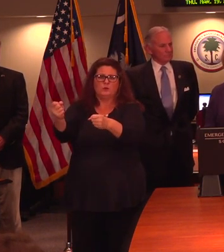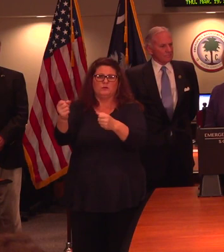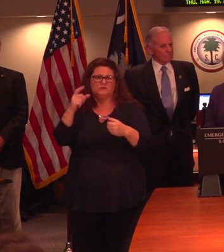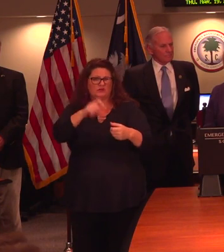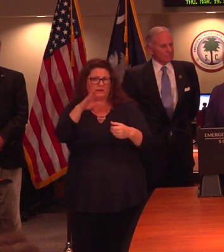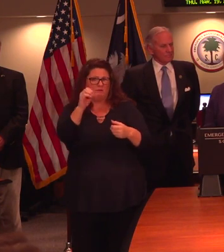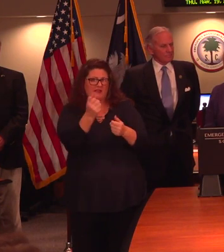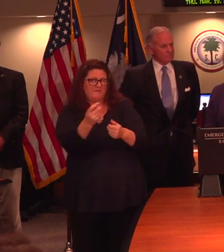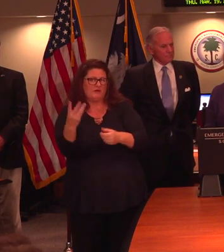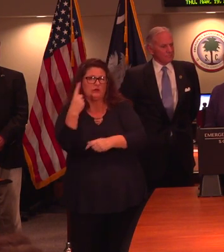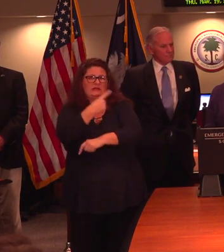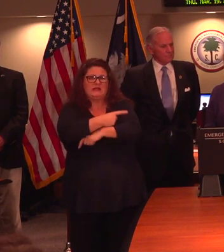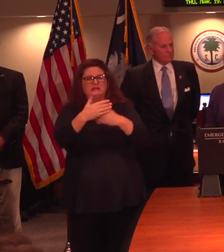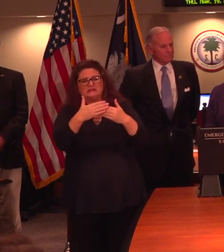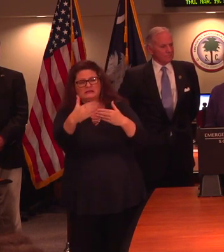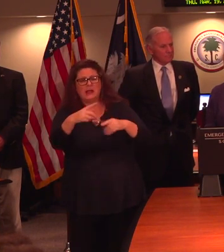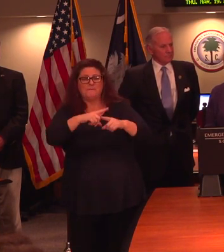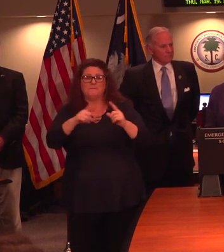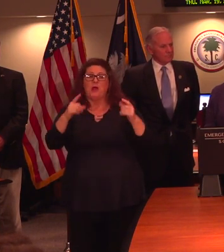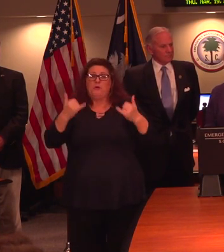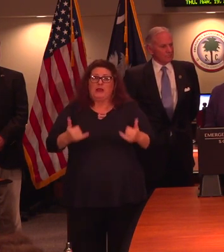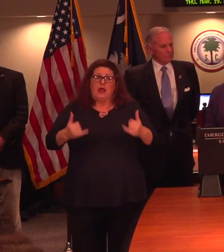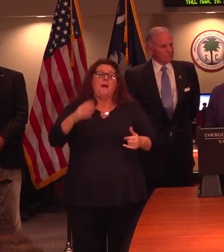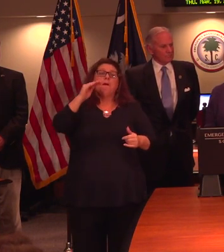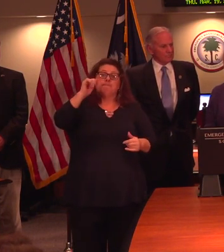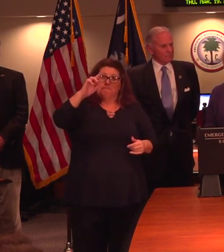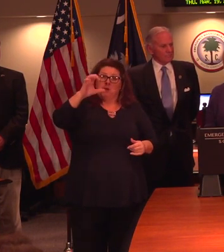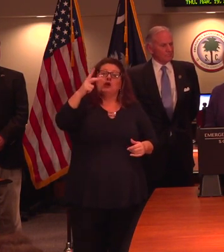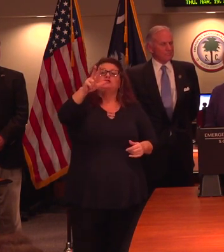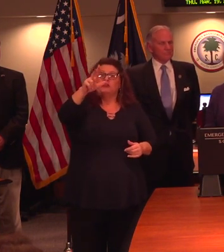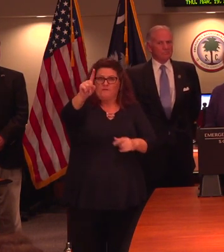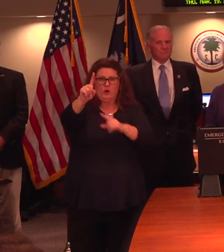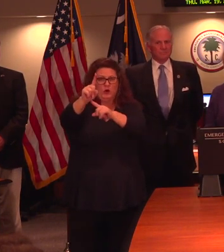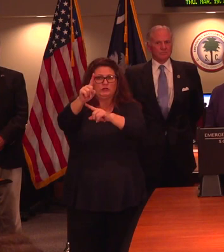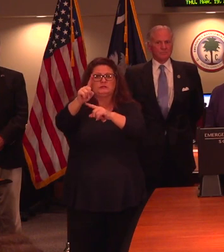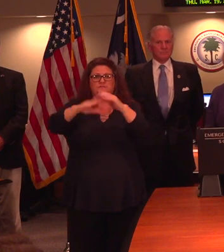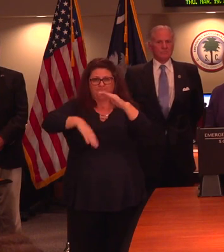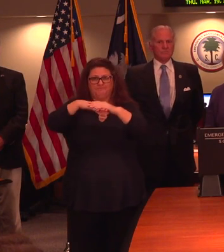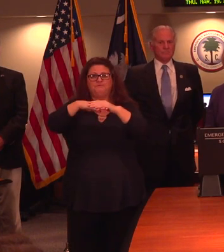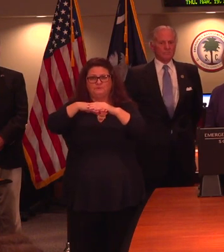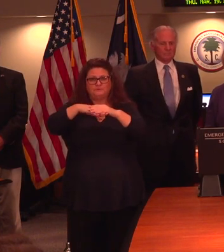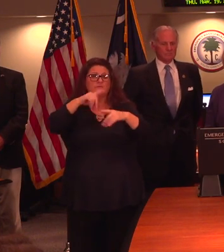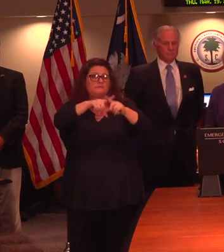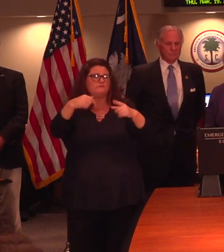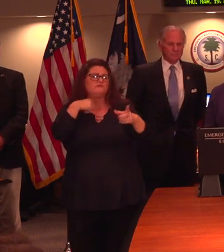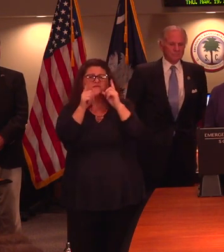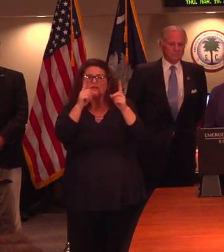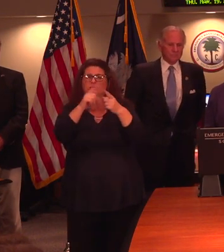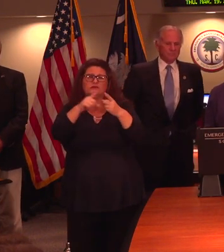days. But as of now, it's March 31st. But we are working with our instructors, working with our superintendents daily,